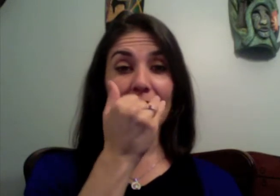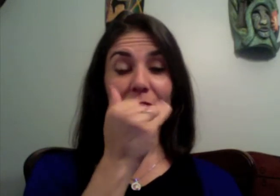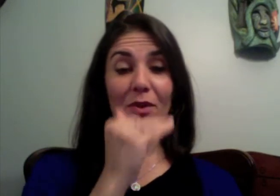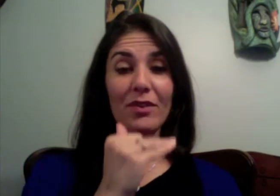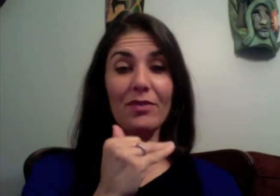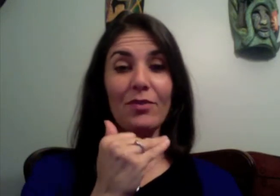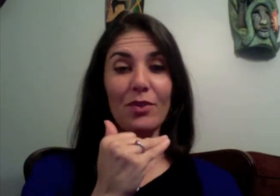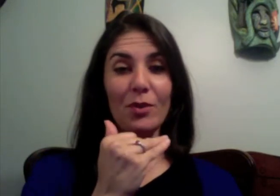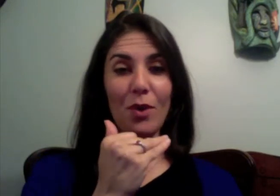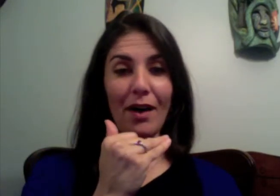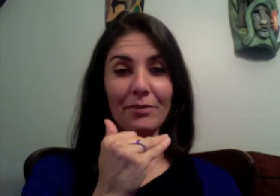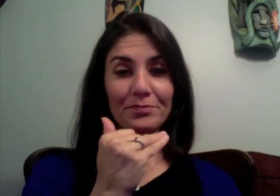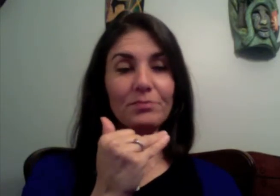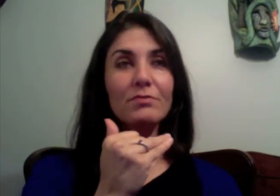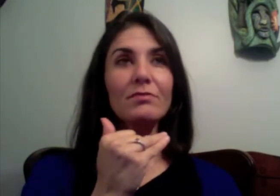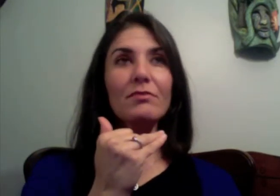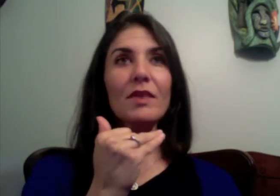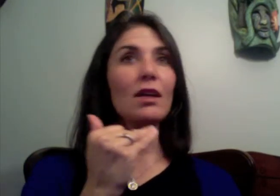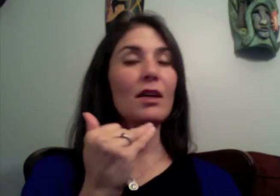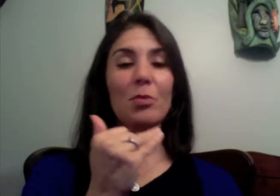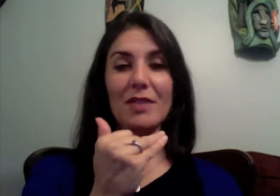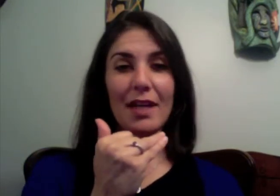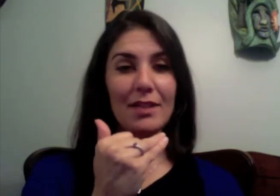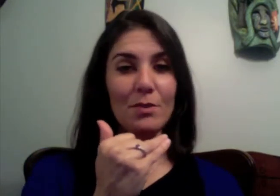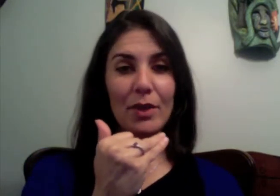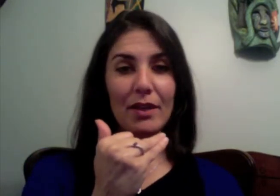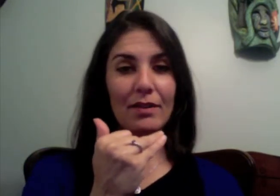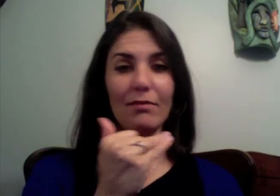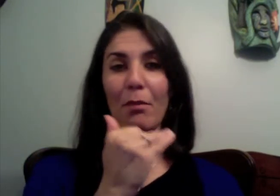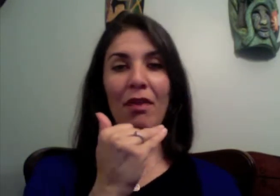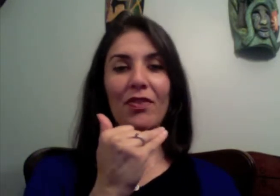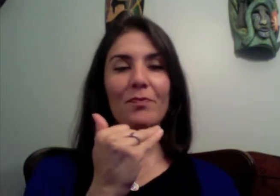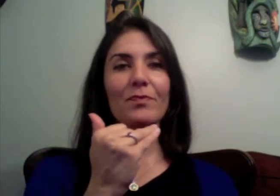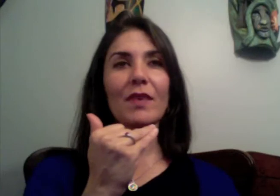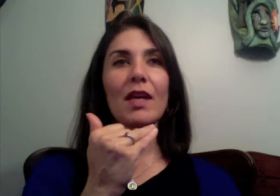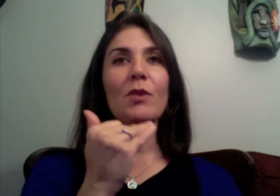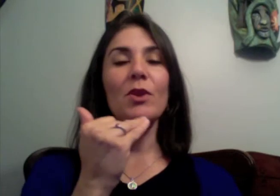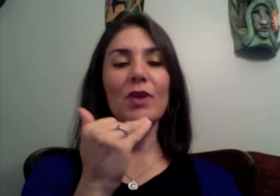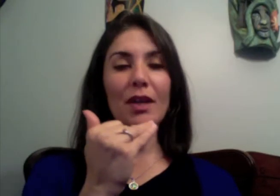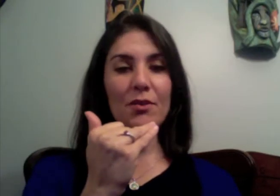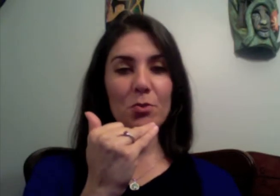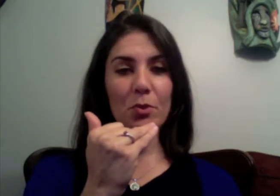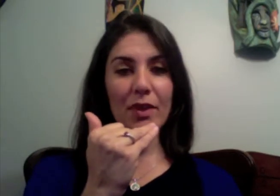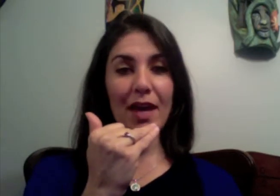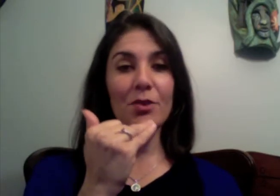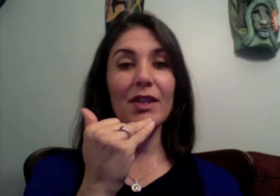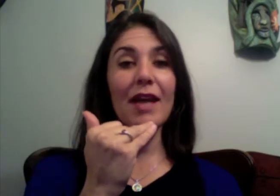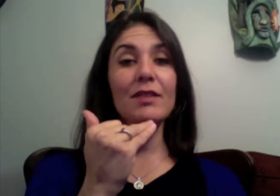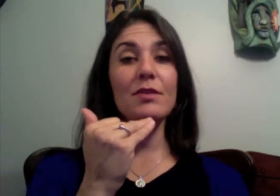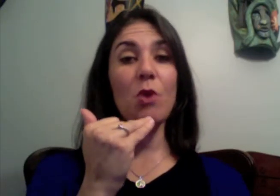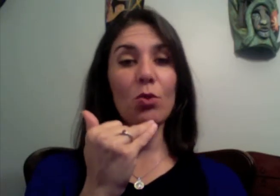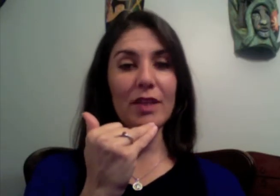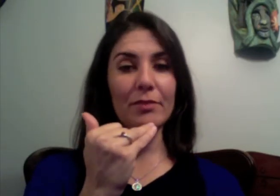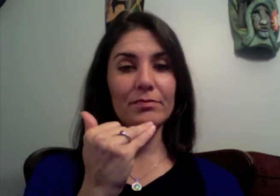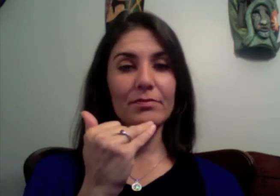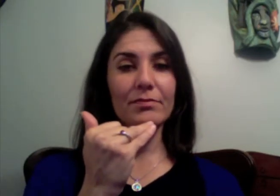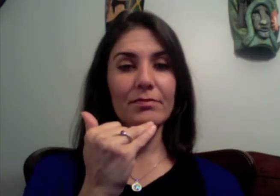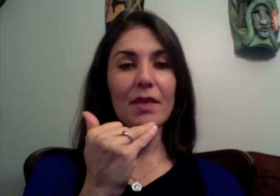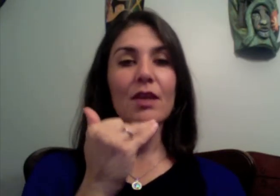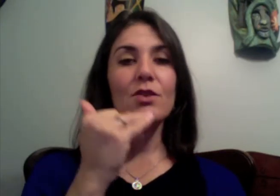forth for a little while a couple days a week a month when you get comfortable with that you can add in some holding so you